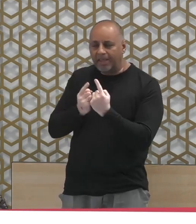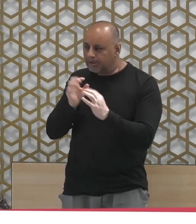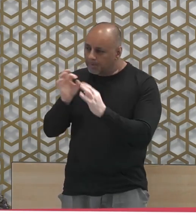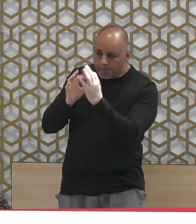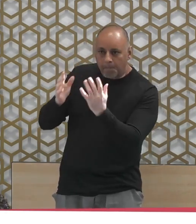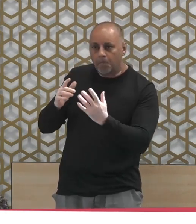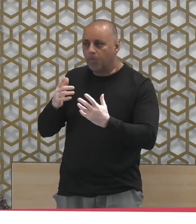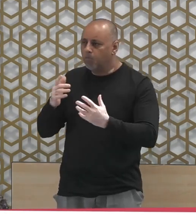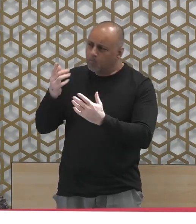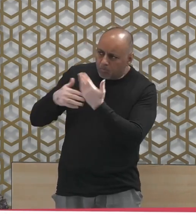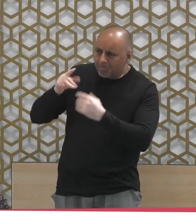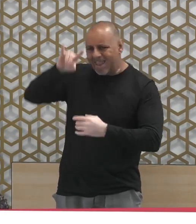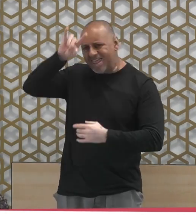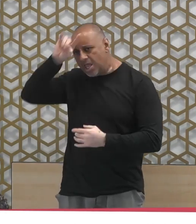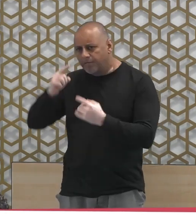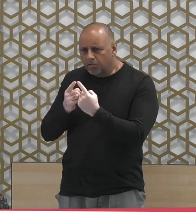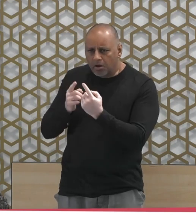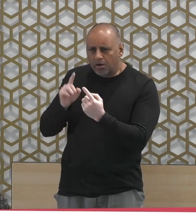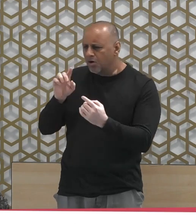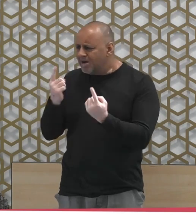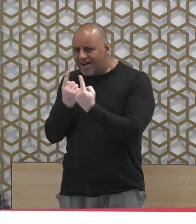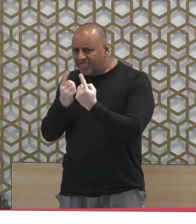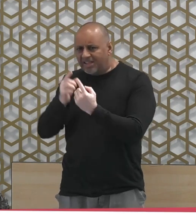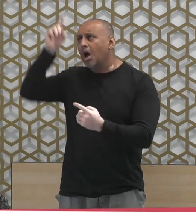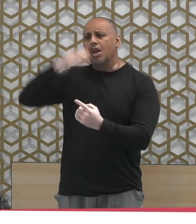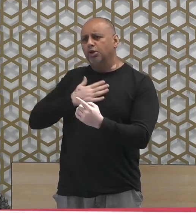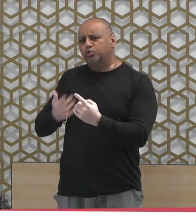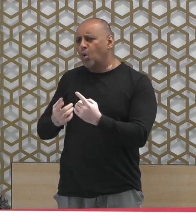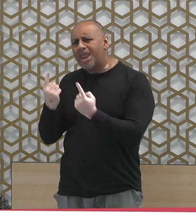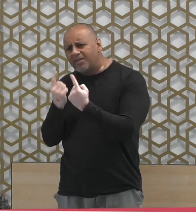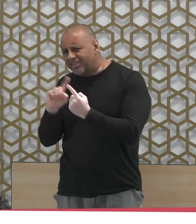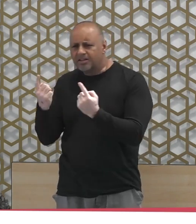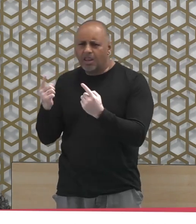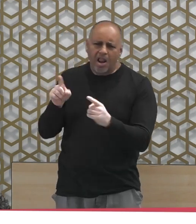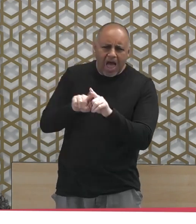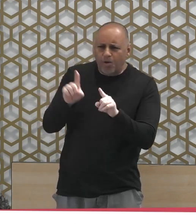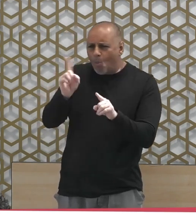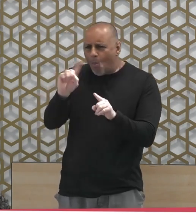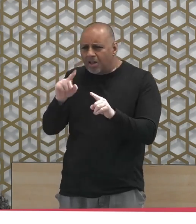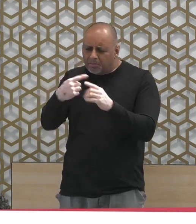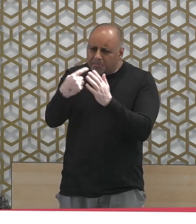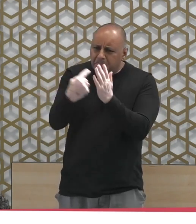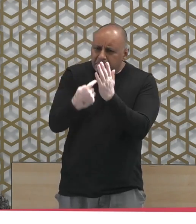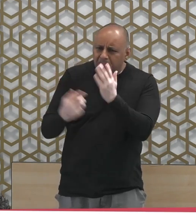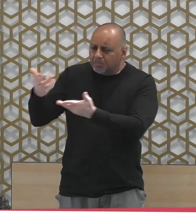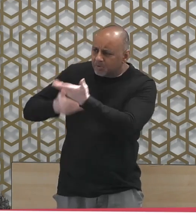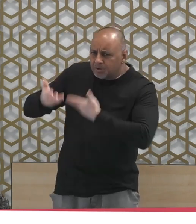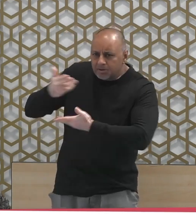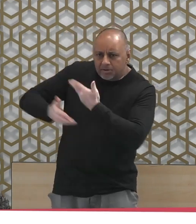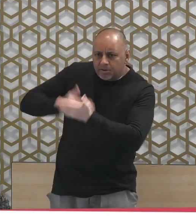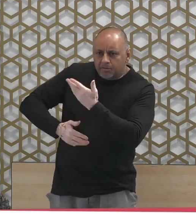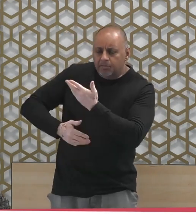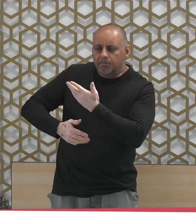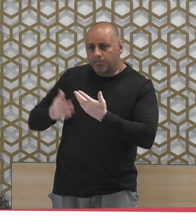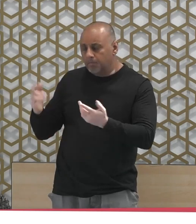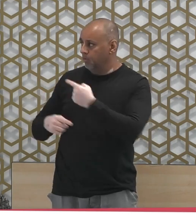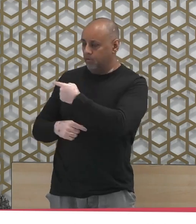is, what goes against and what is not pleasing to Allah sallallahu alayhi sallam. From shirk, from disobedience and all its forms. Not that we were left